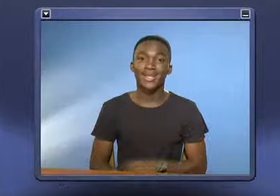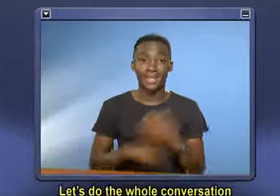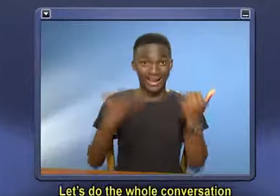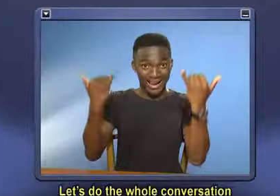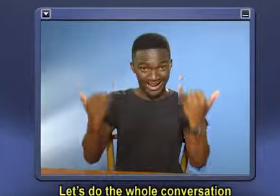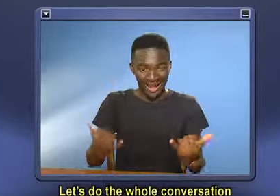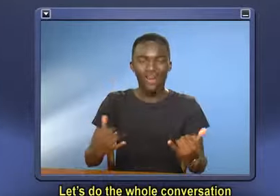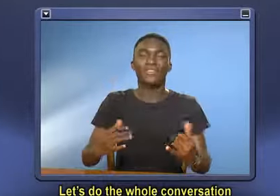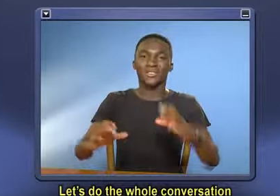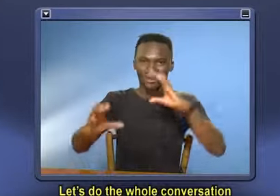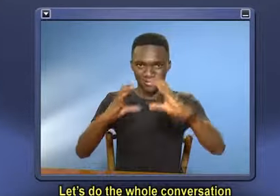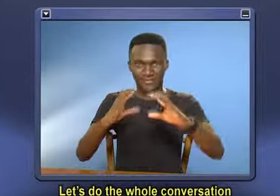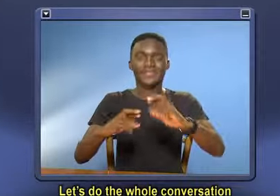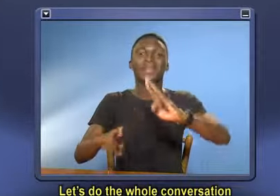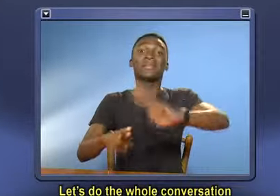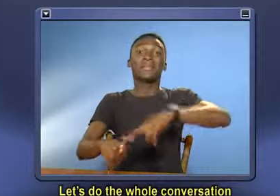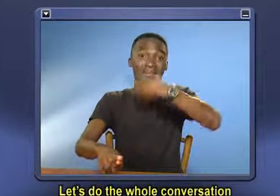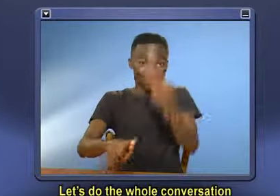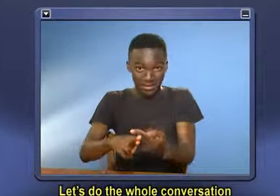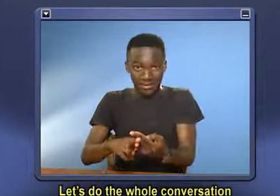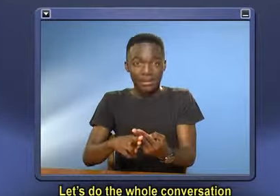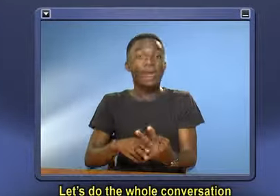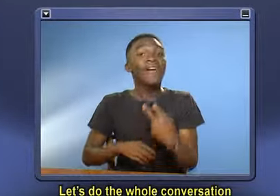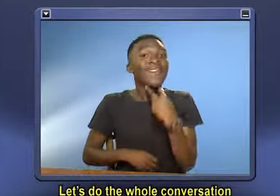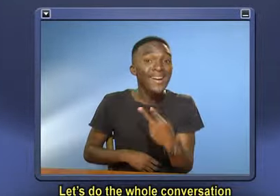Let's do the whole conversation without subtitles and a voiceover.